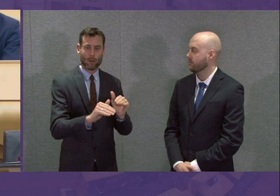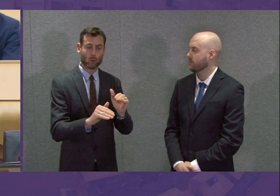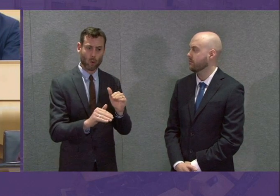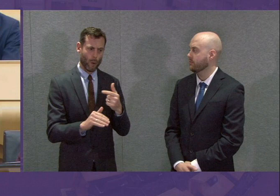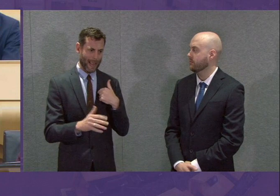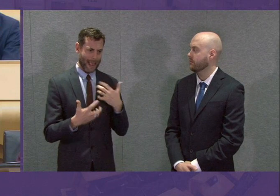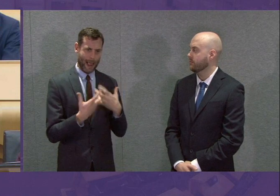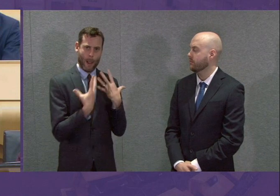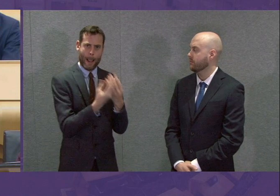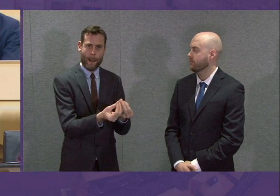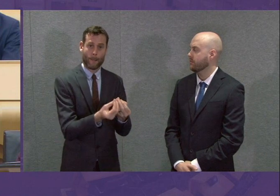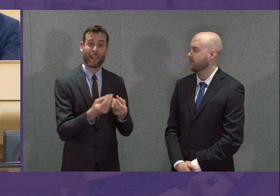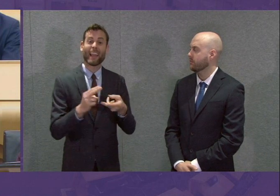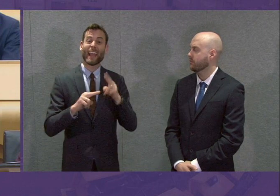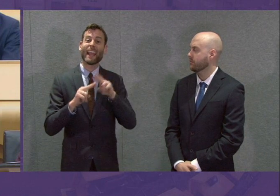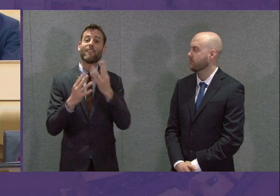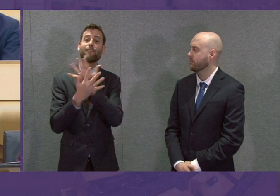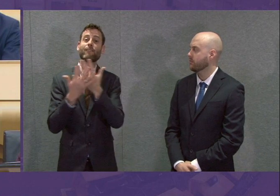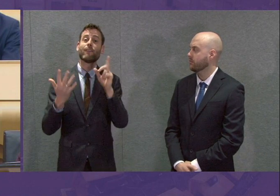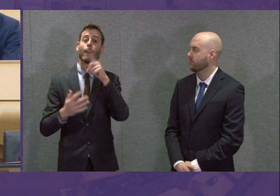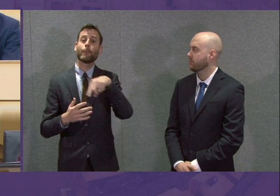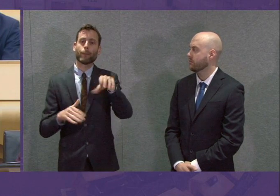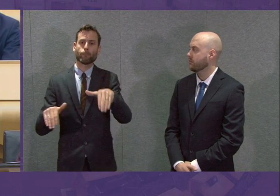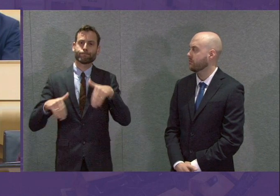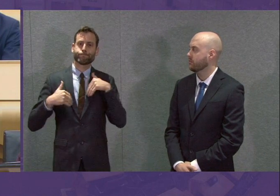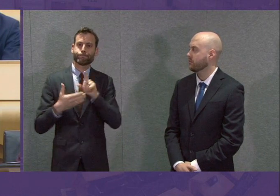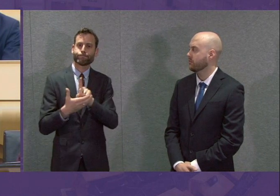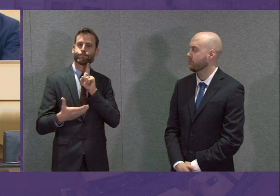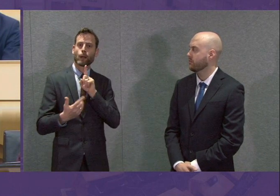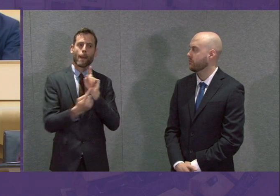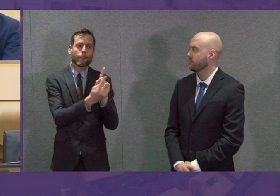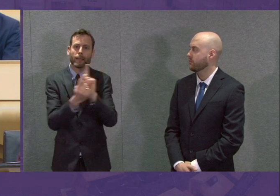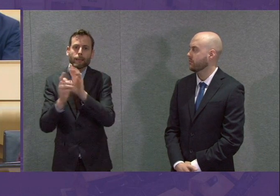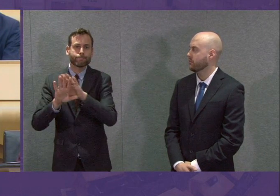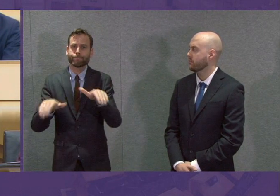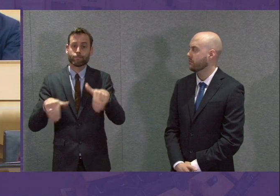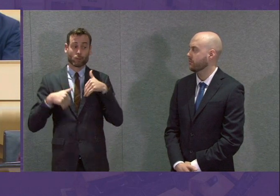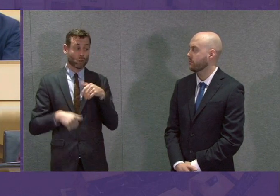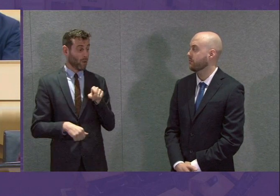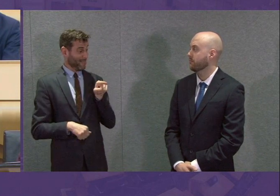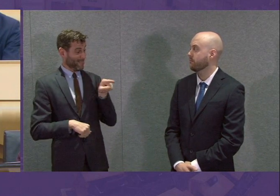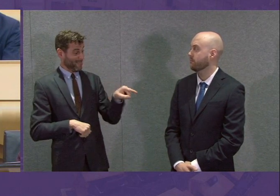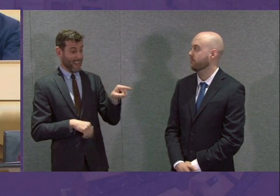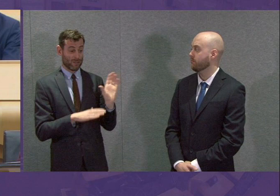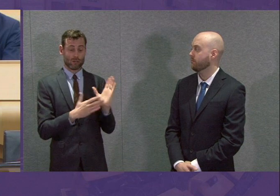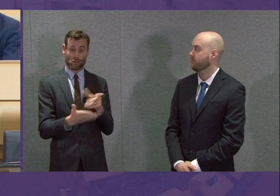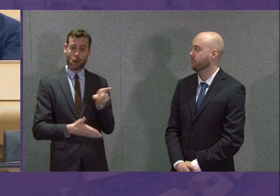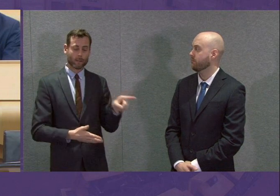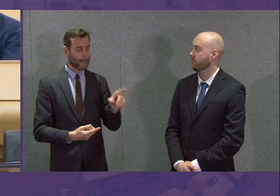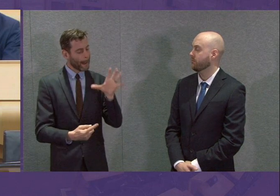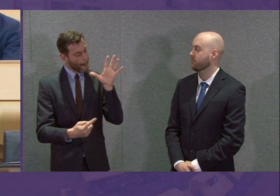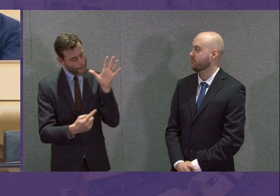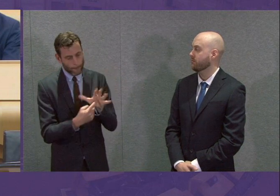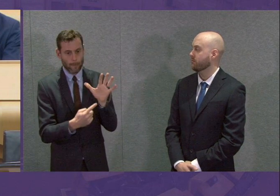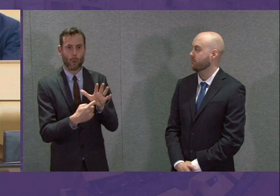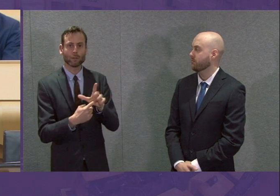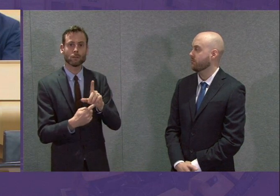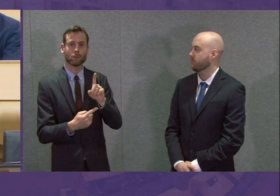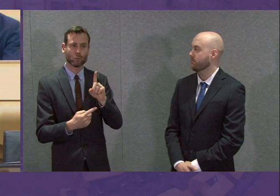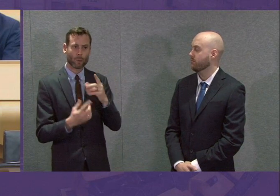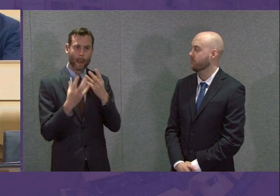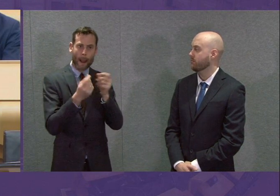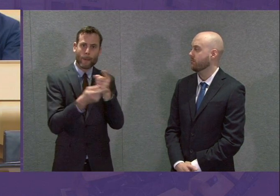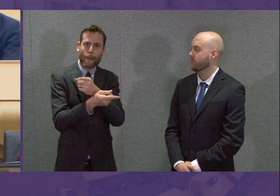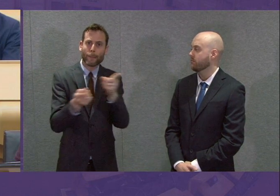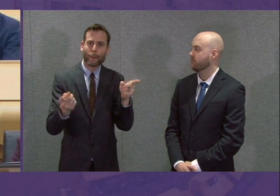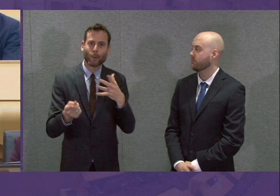socially distancing, as people are isolating themselves, these services become more important to make sure that those human connections that